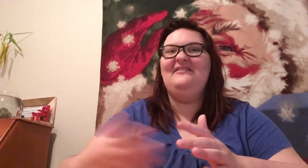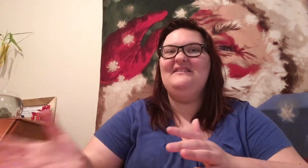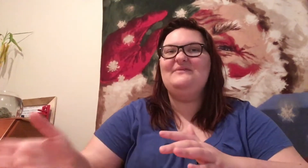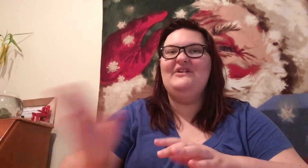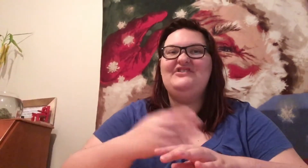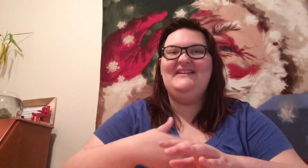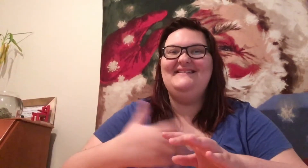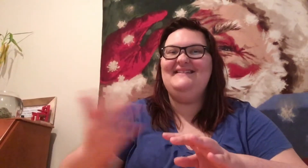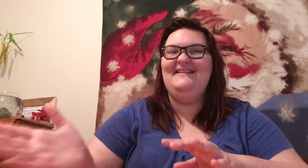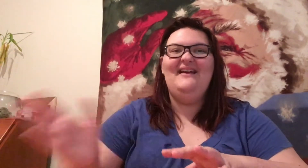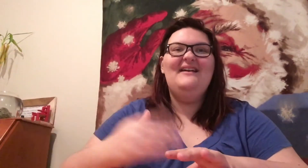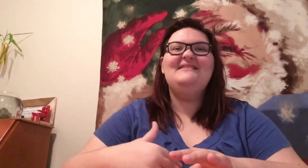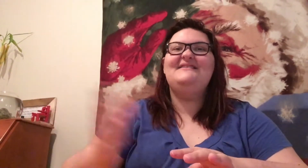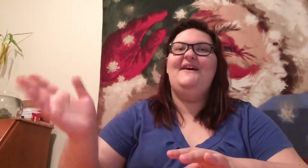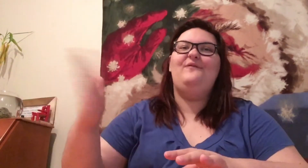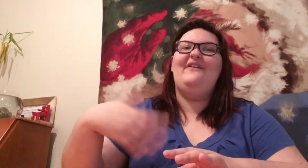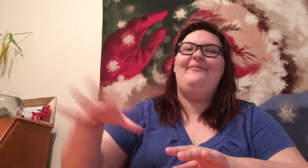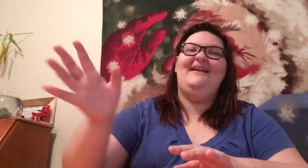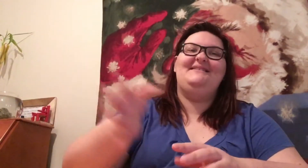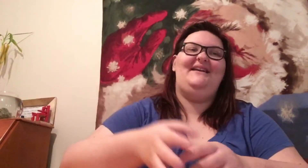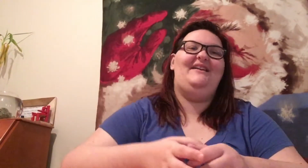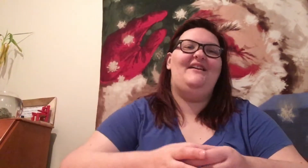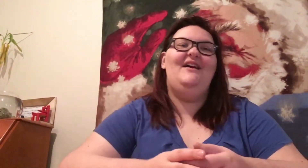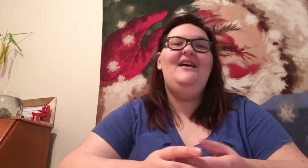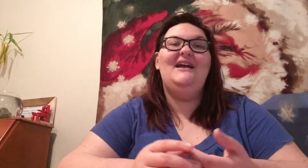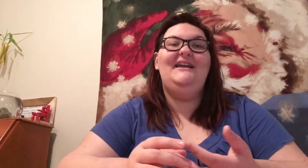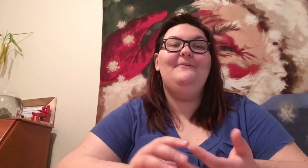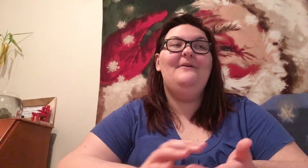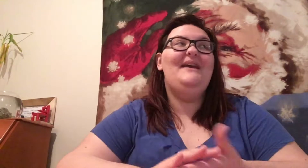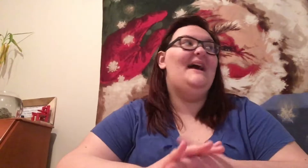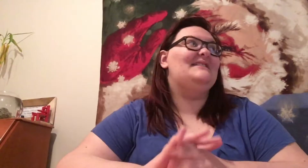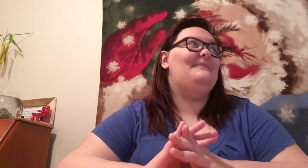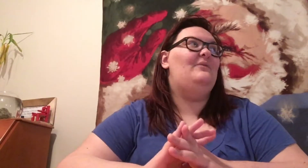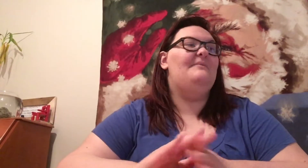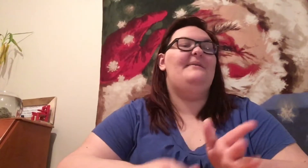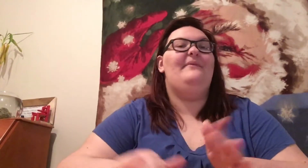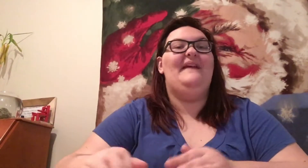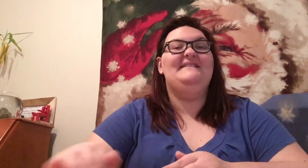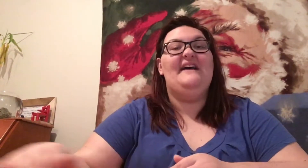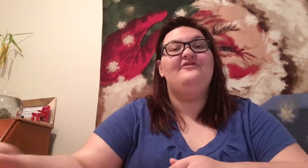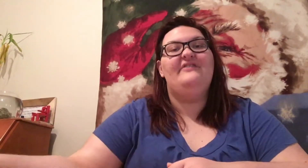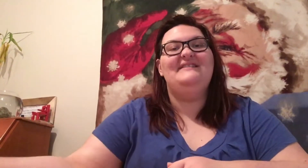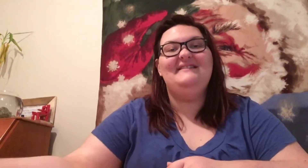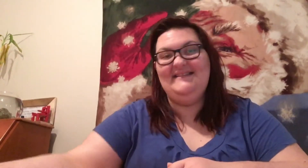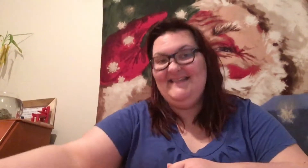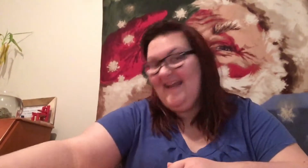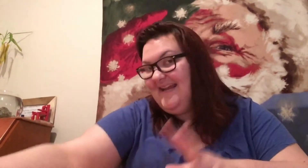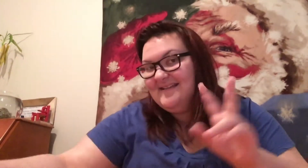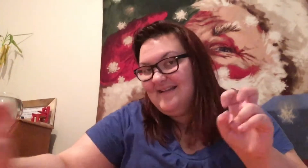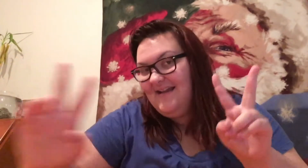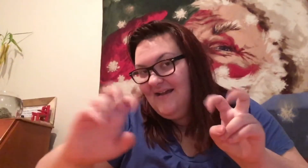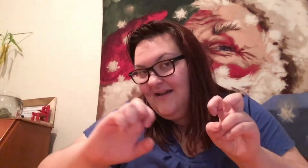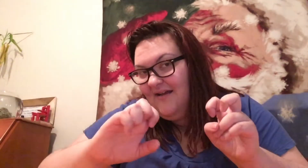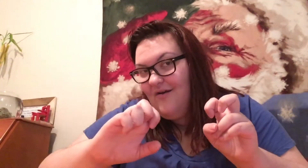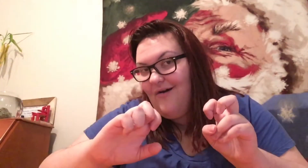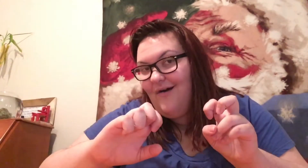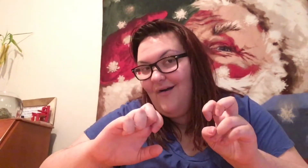all these questions and stuff. We have plans later. And he probably asked me what my plans after this date are